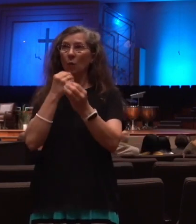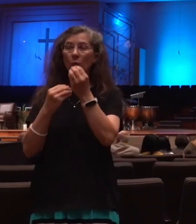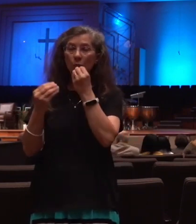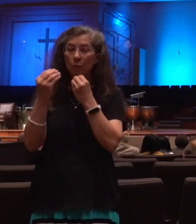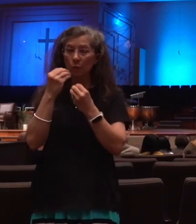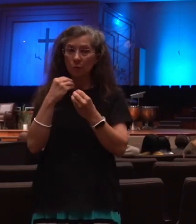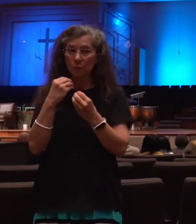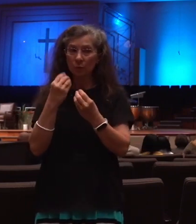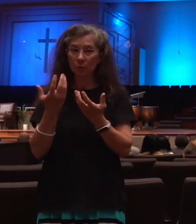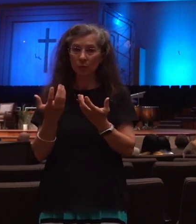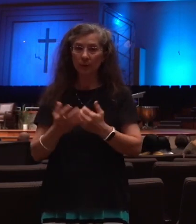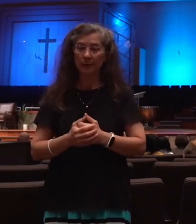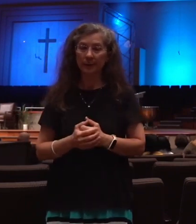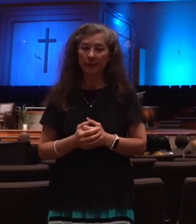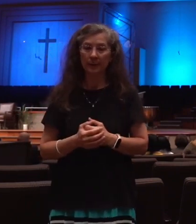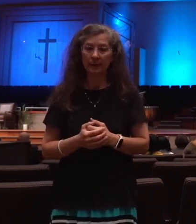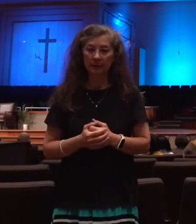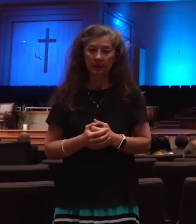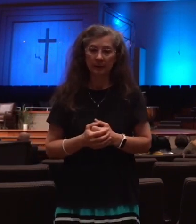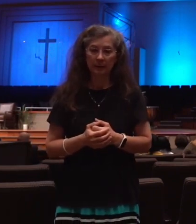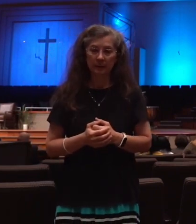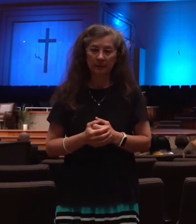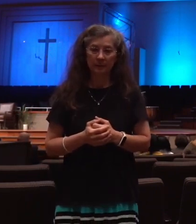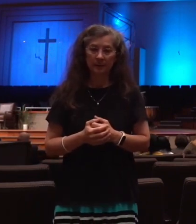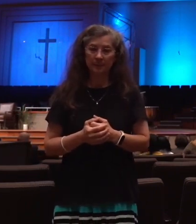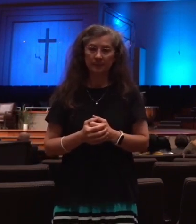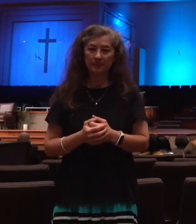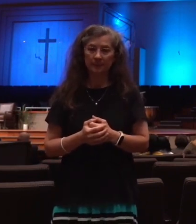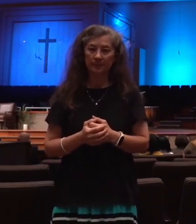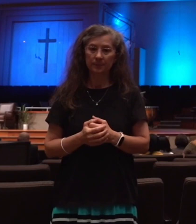reserves, and so forth.